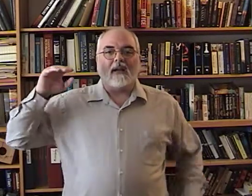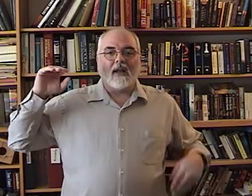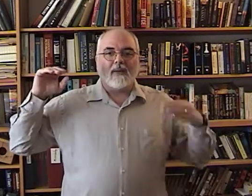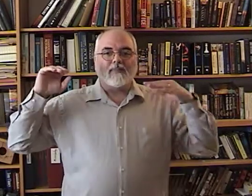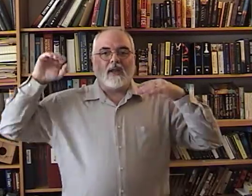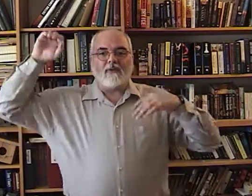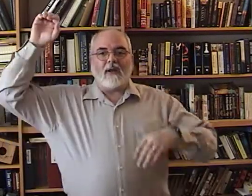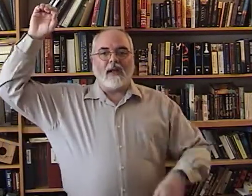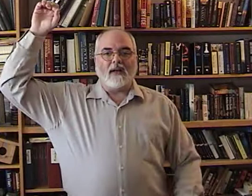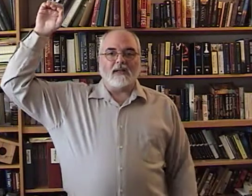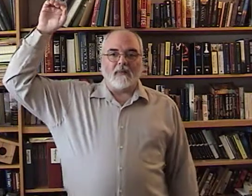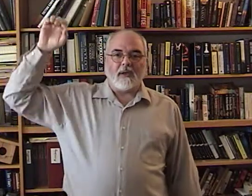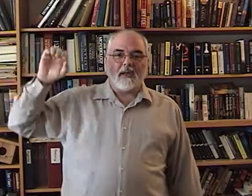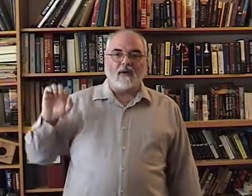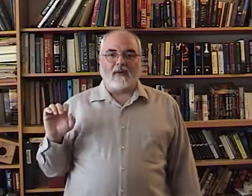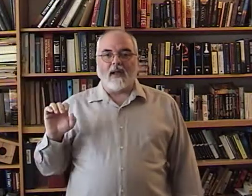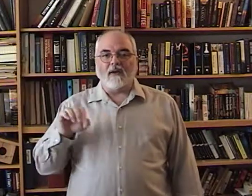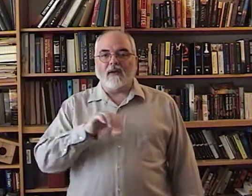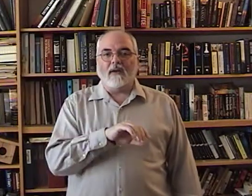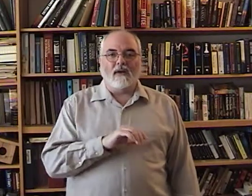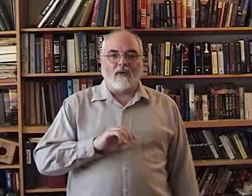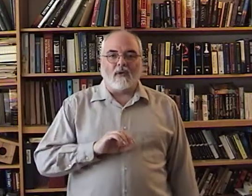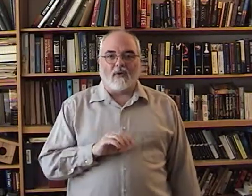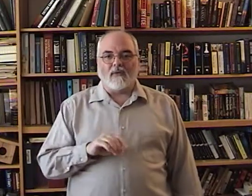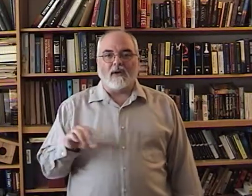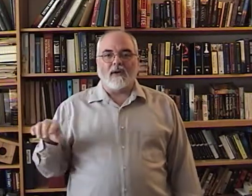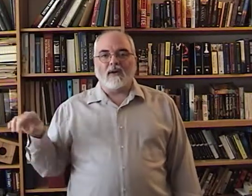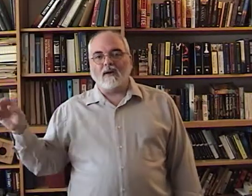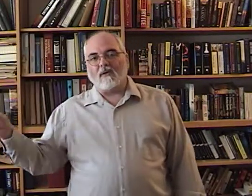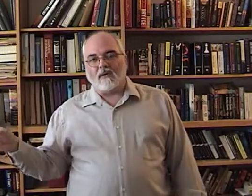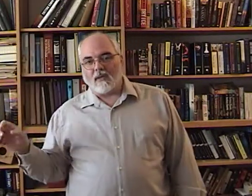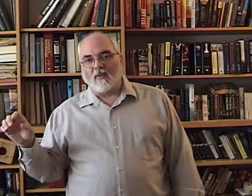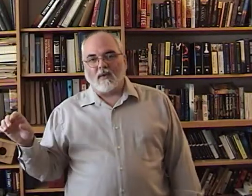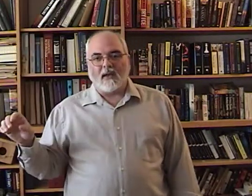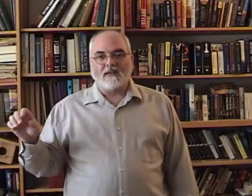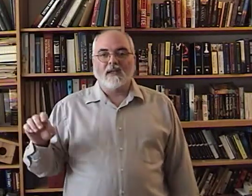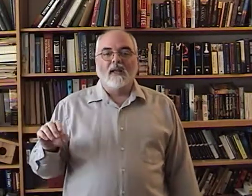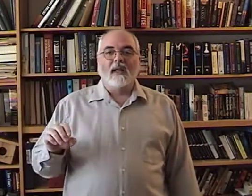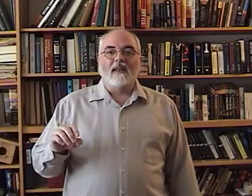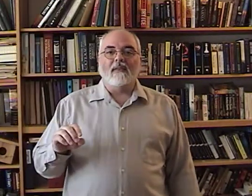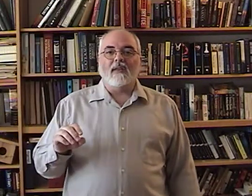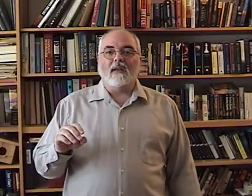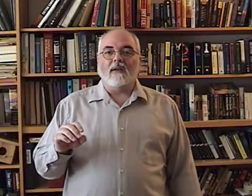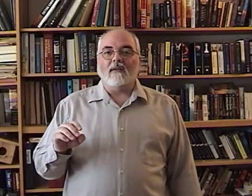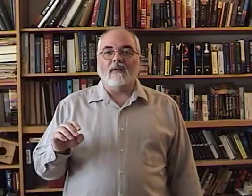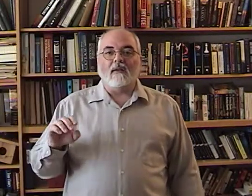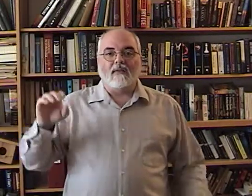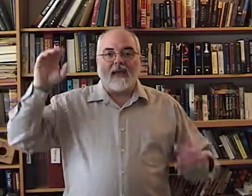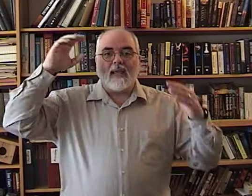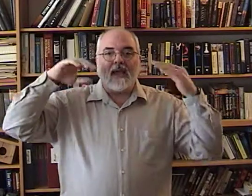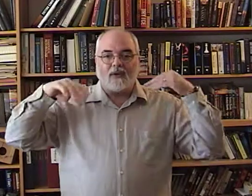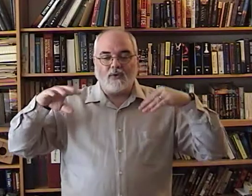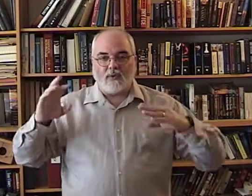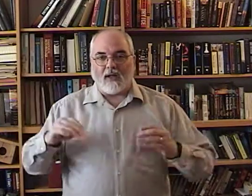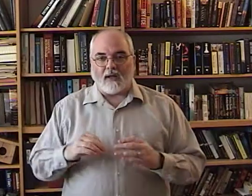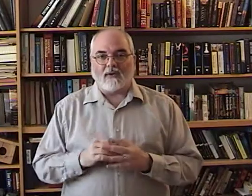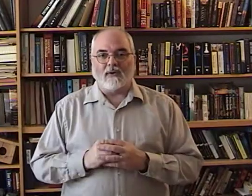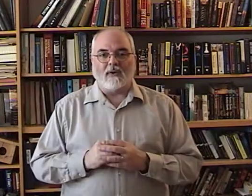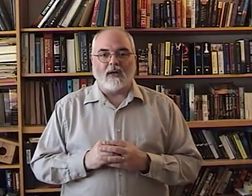if your hand is up here or down here or over here or somewhere else, then they can't do that, all right?